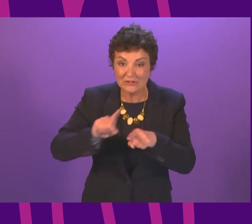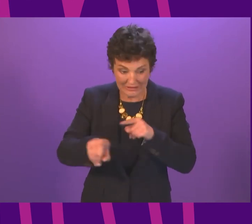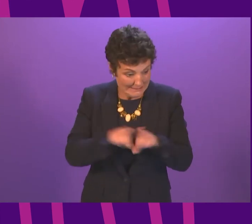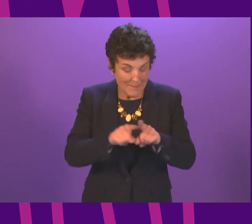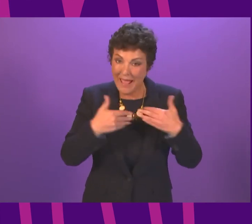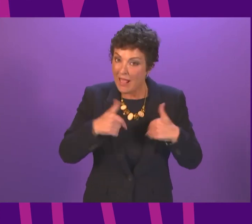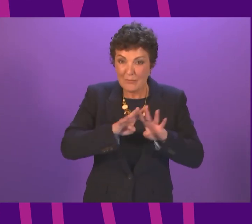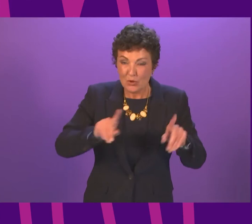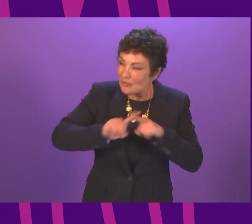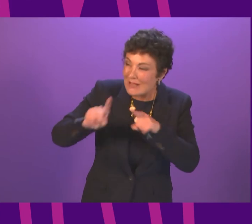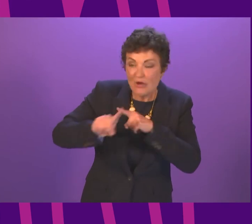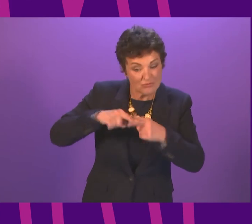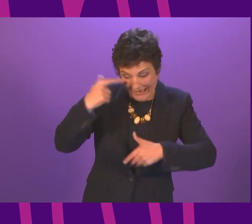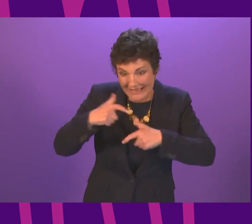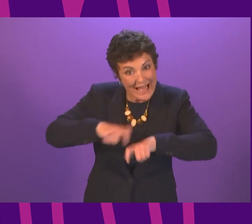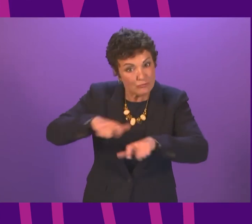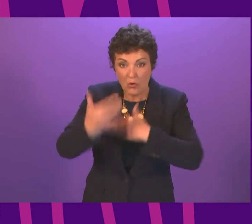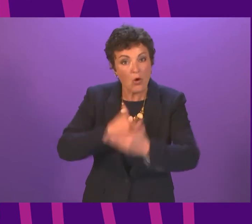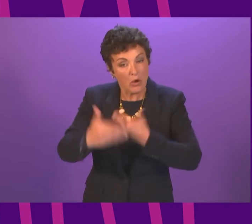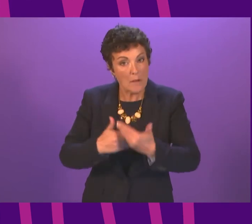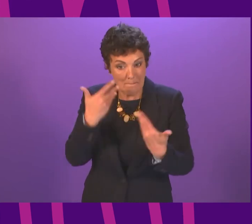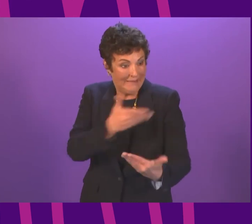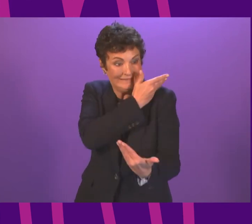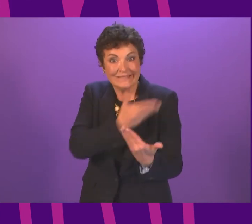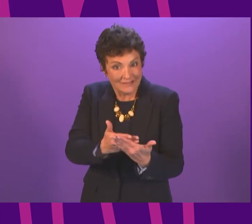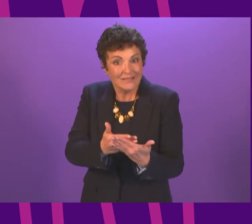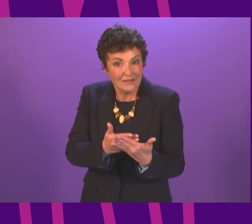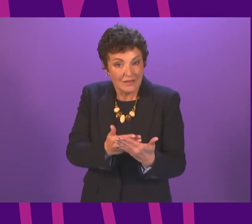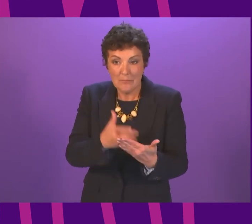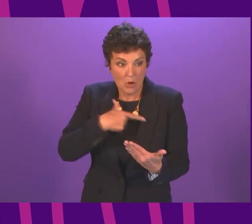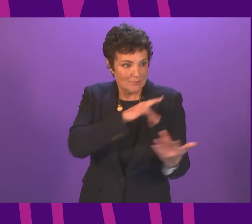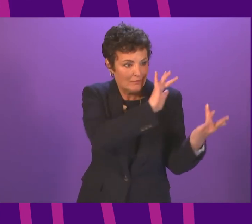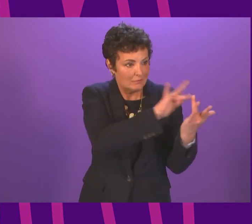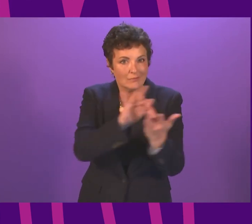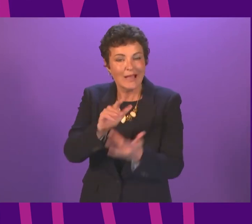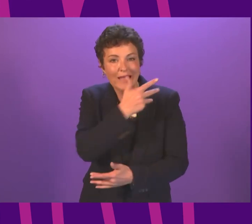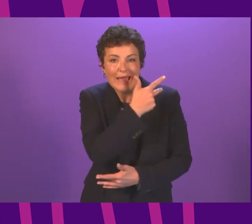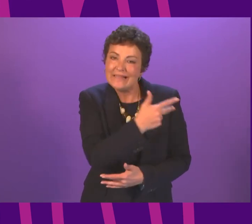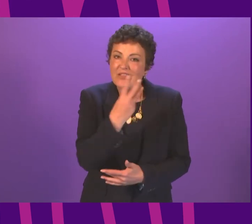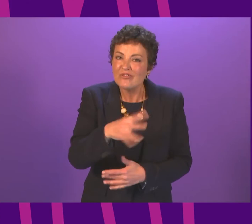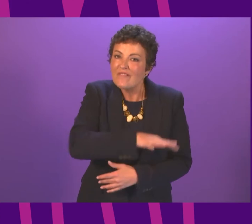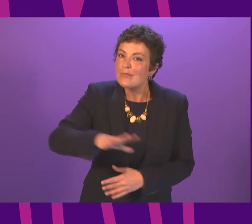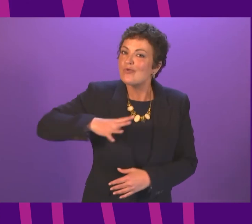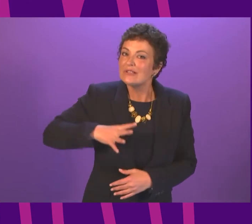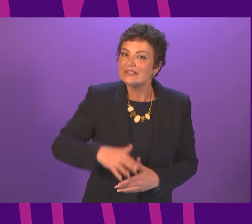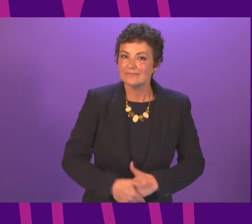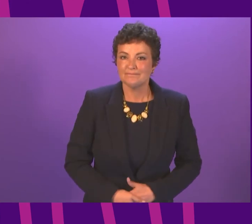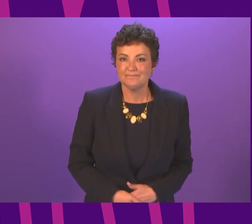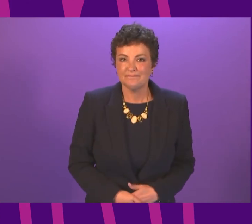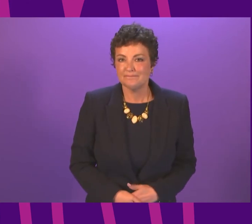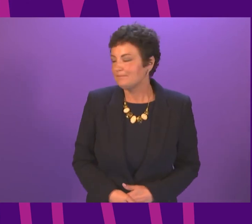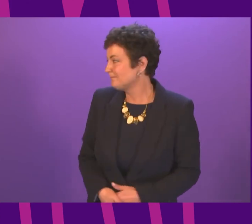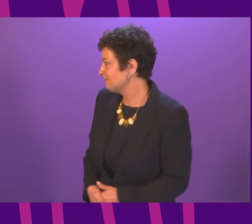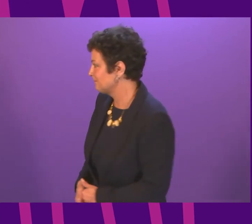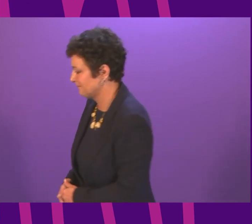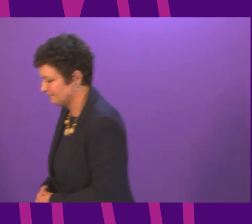continue to take steps to contact that family, as they have already contacted the other families involved. Question